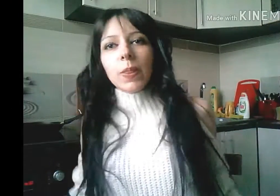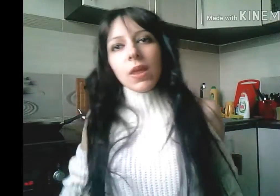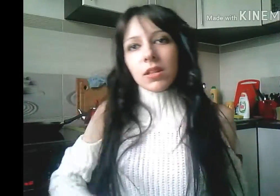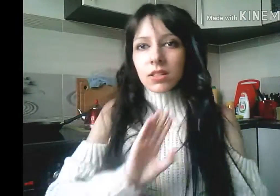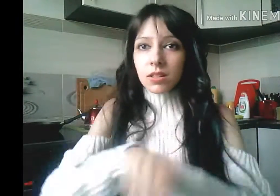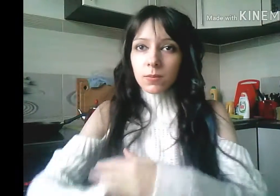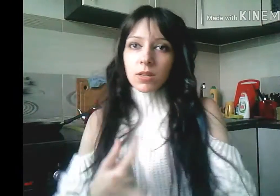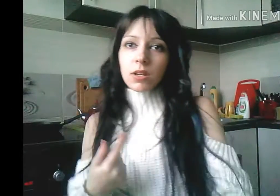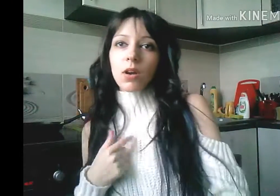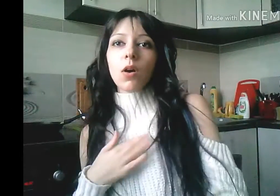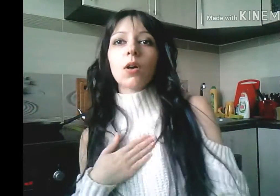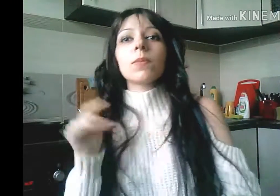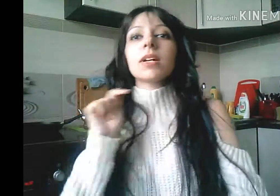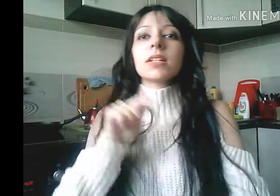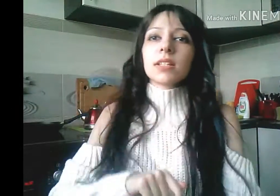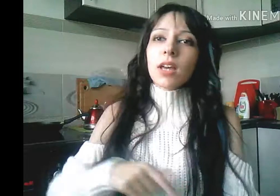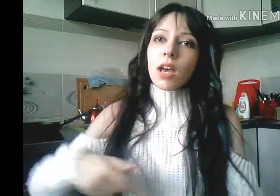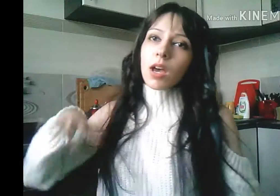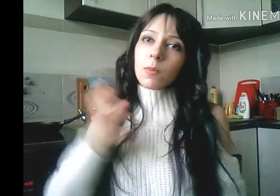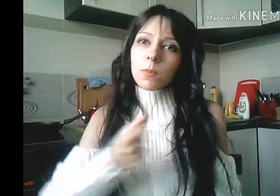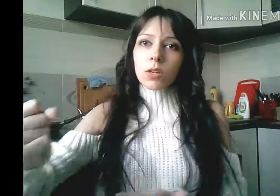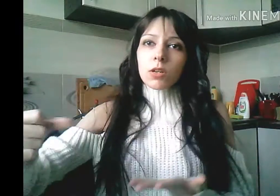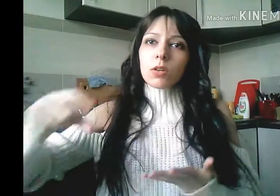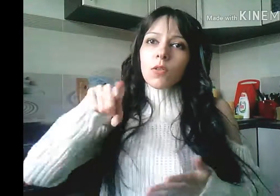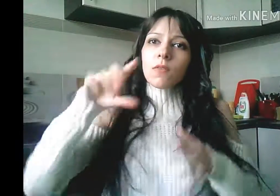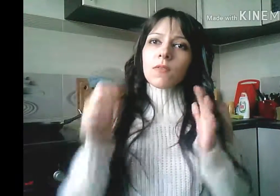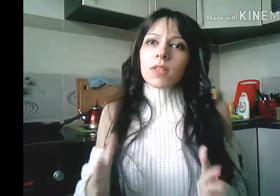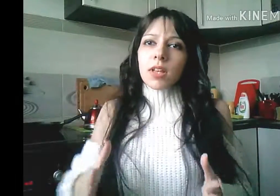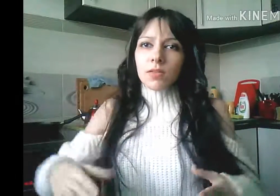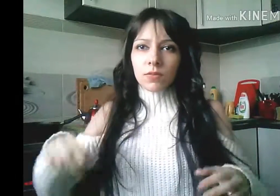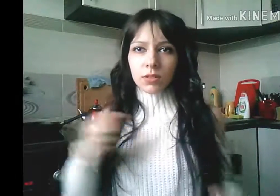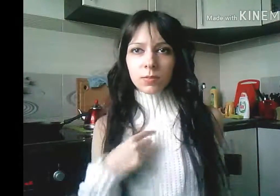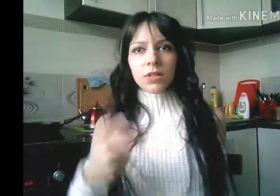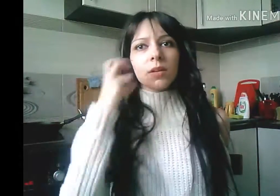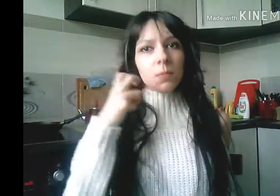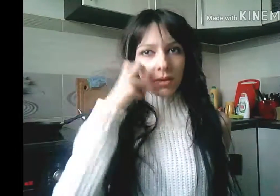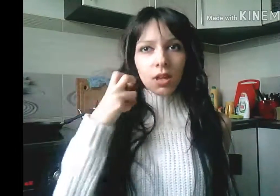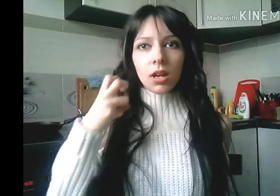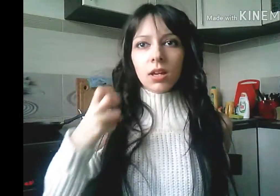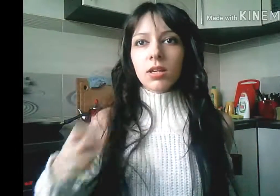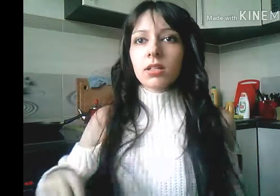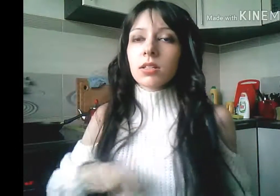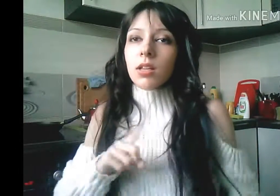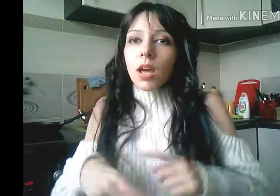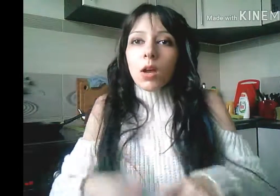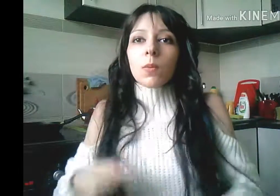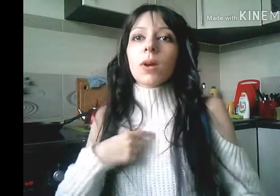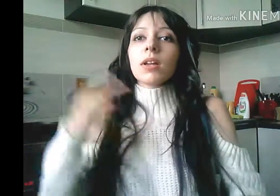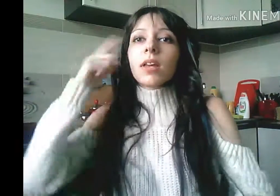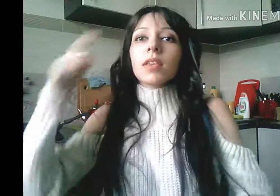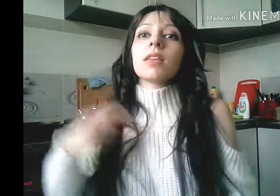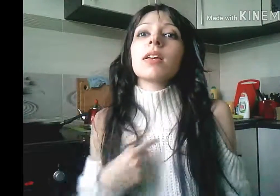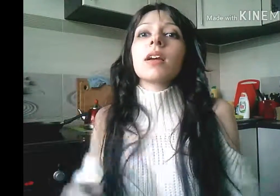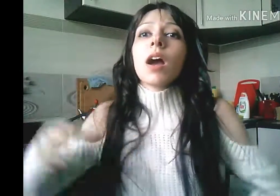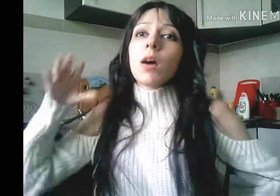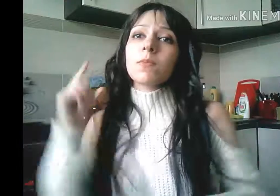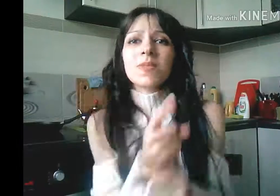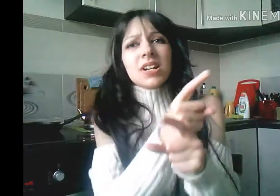Consuming all my time You've left me blind And when I think I'm